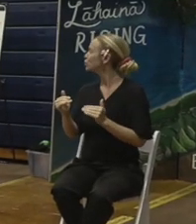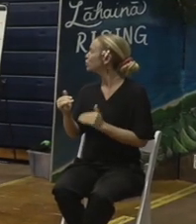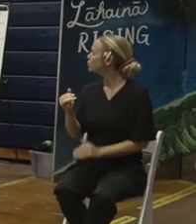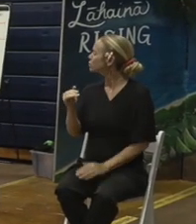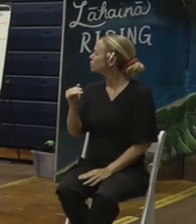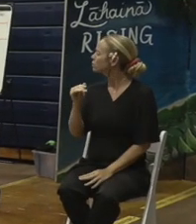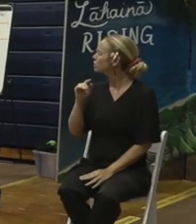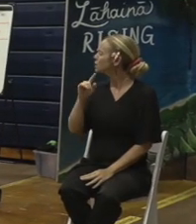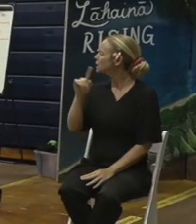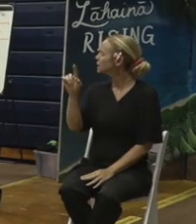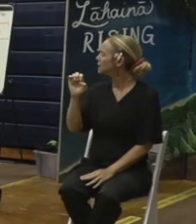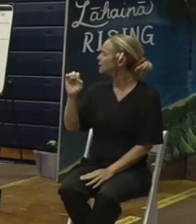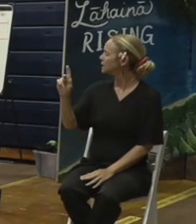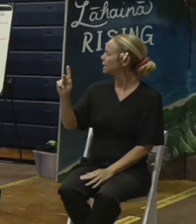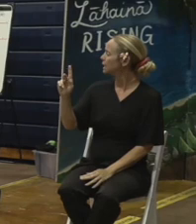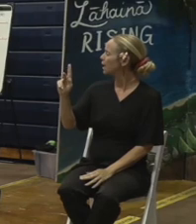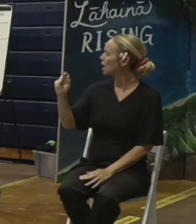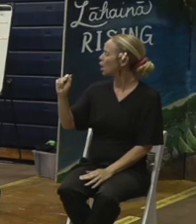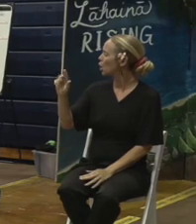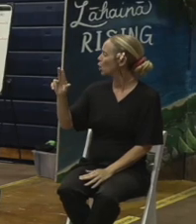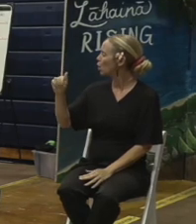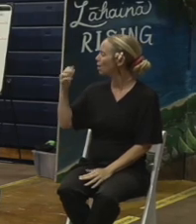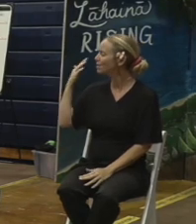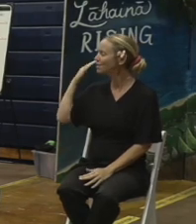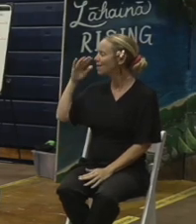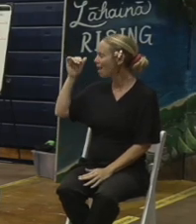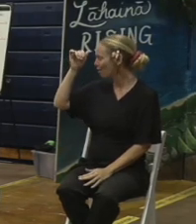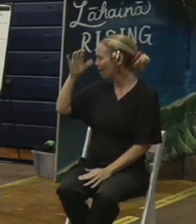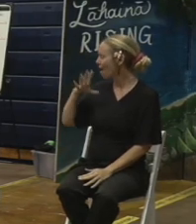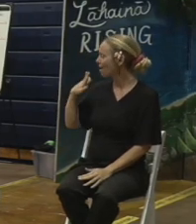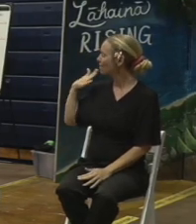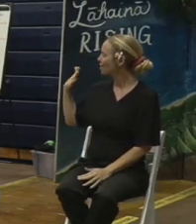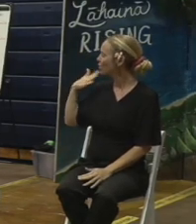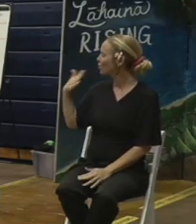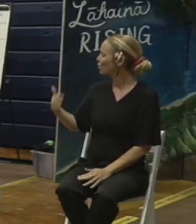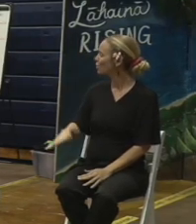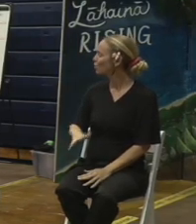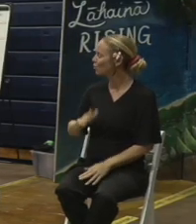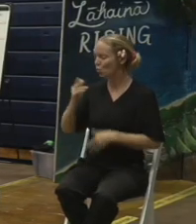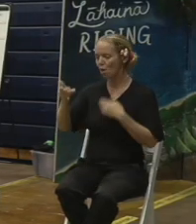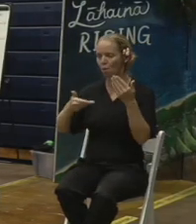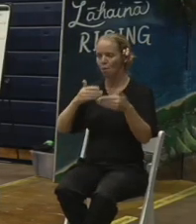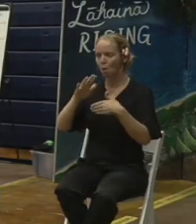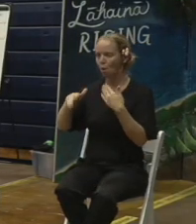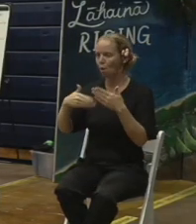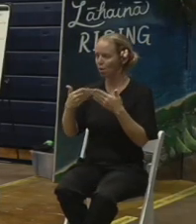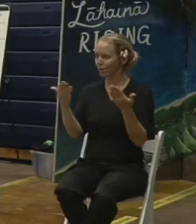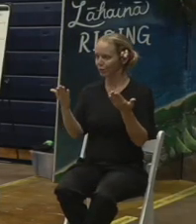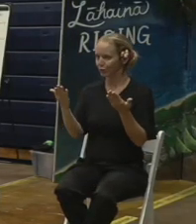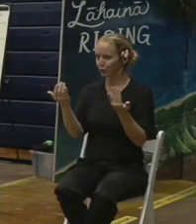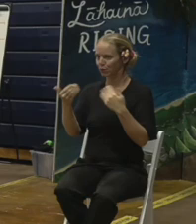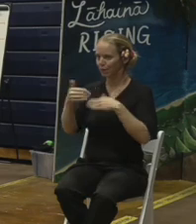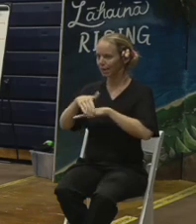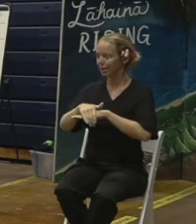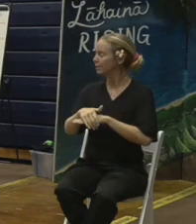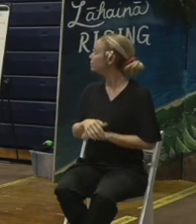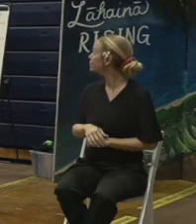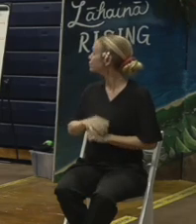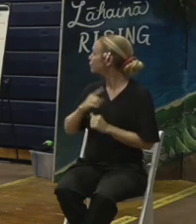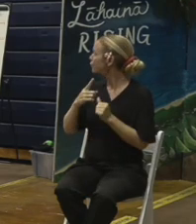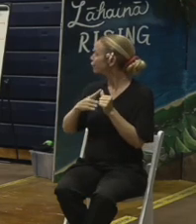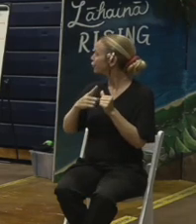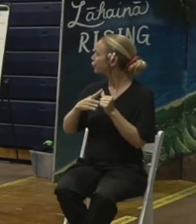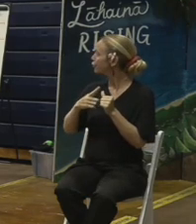sound guy. So hopefully I won't squelch the microphone. And we welcome all of you here this evening. Tonight, we're going to be talking about a few